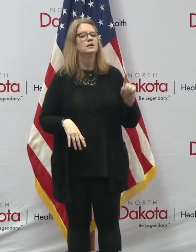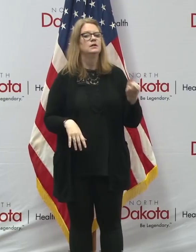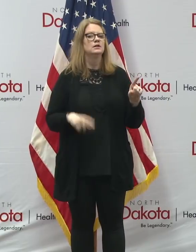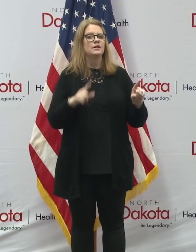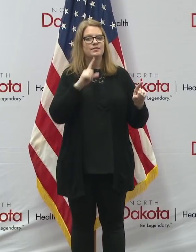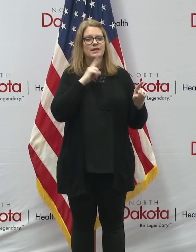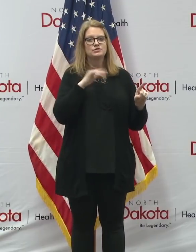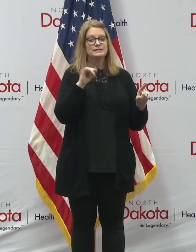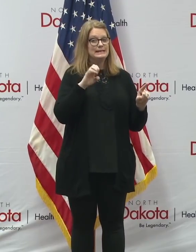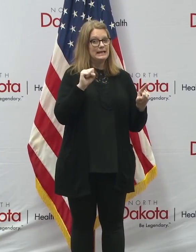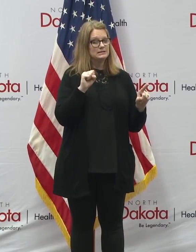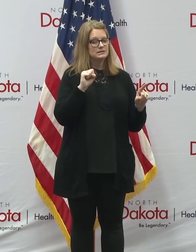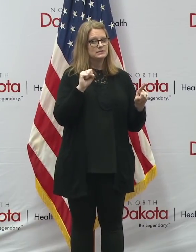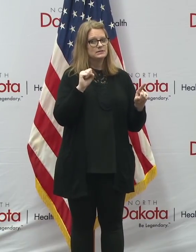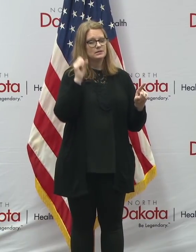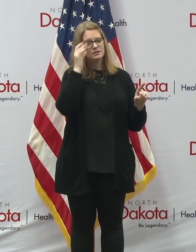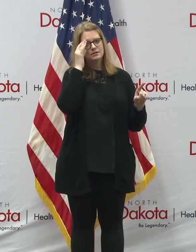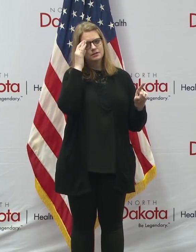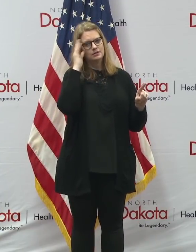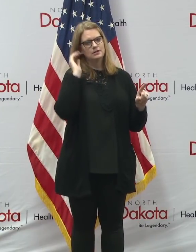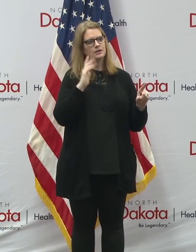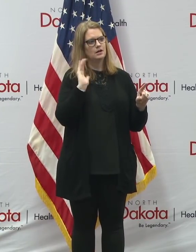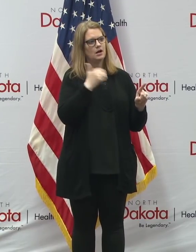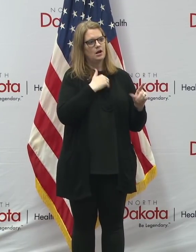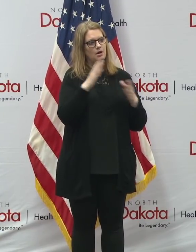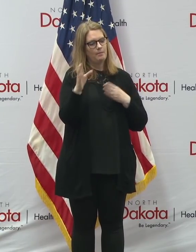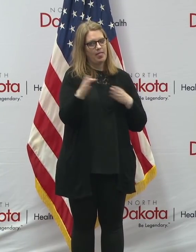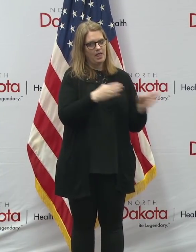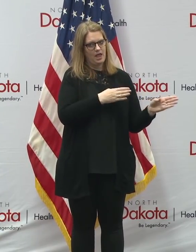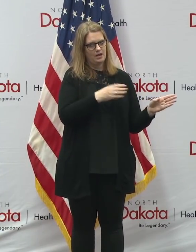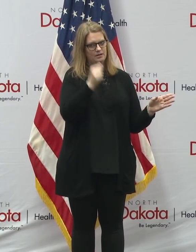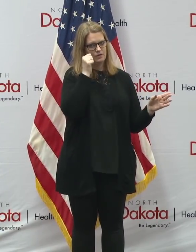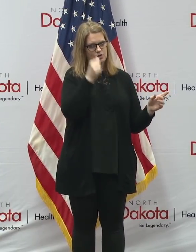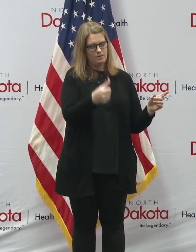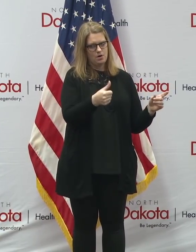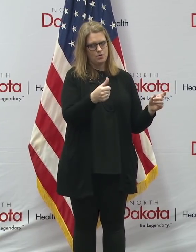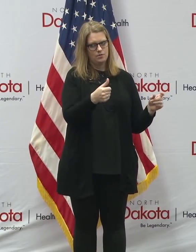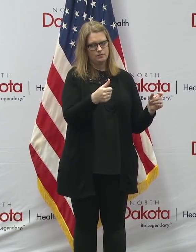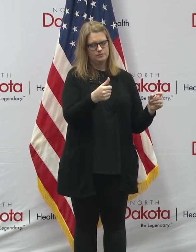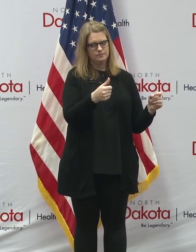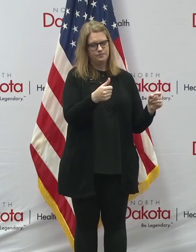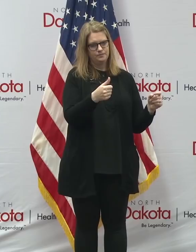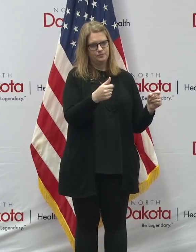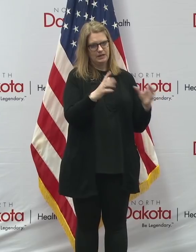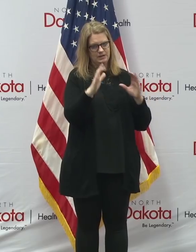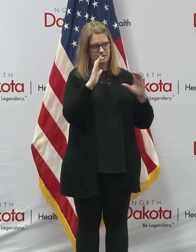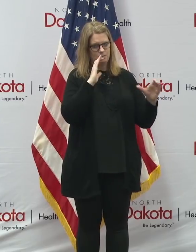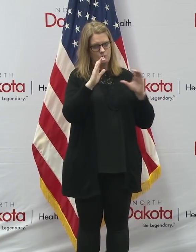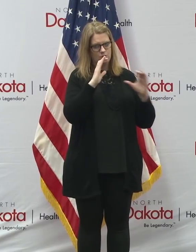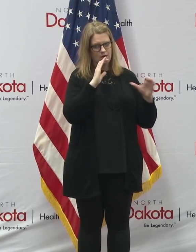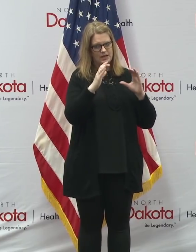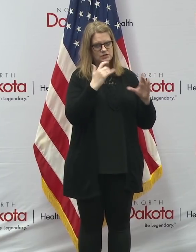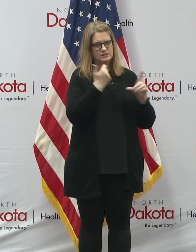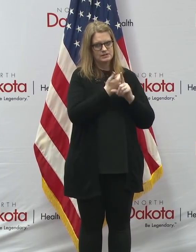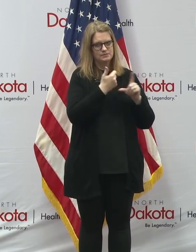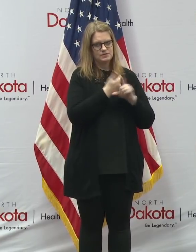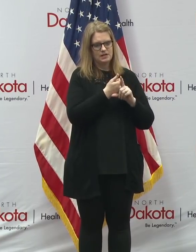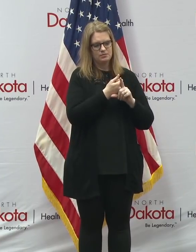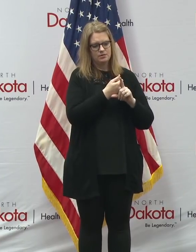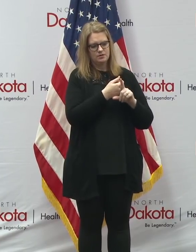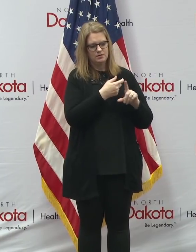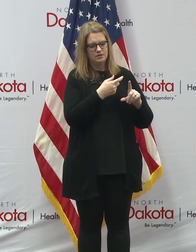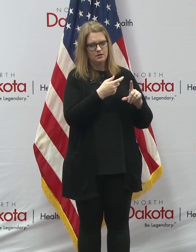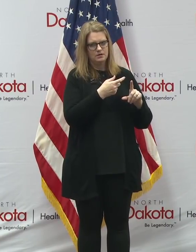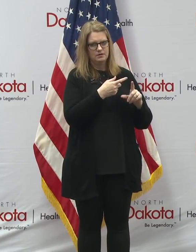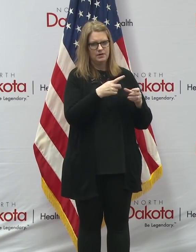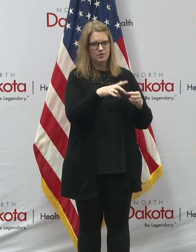answer is yes. And our plan for tomorrow is that is the communications are going to be driven locally versus from this